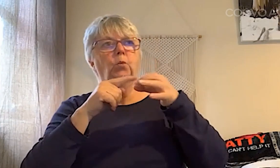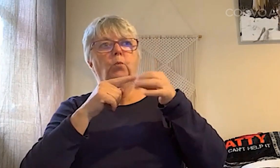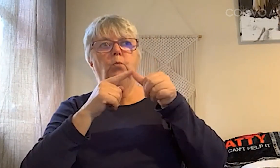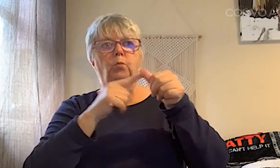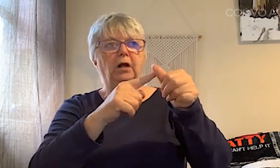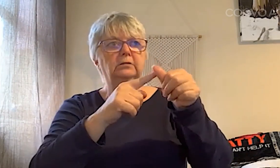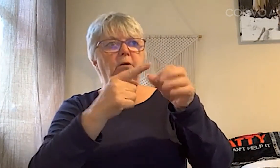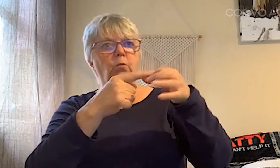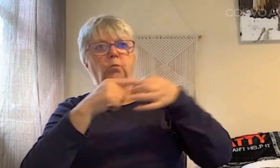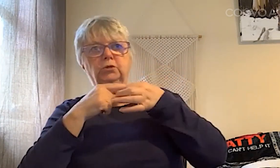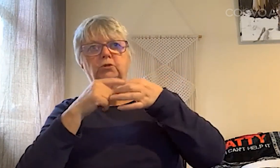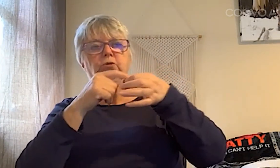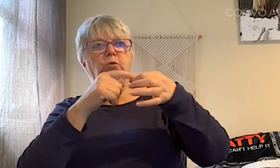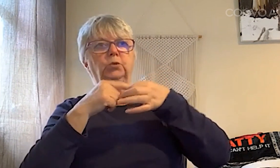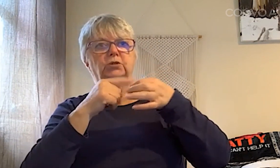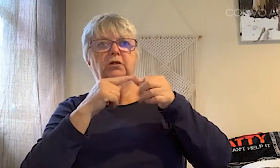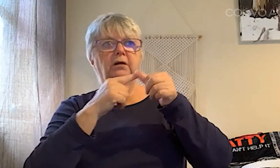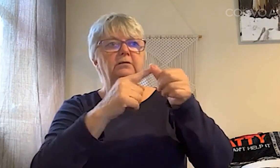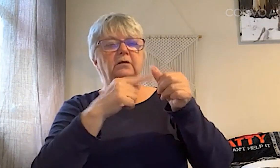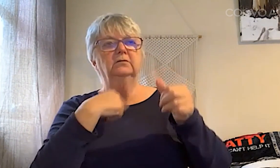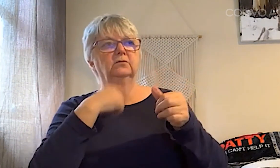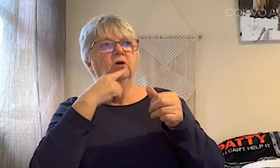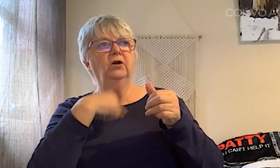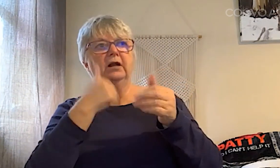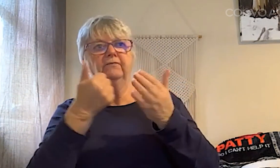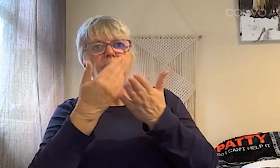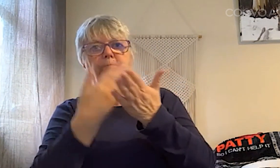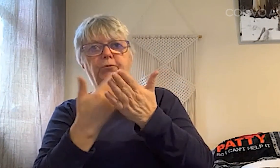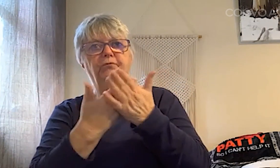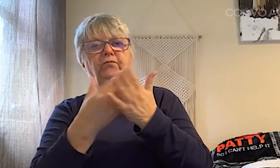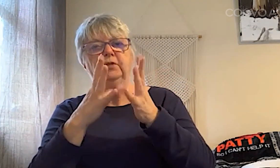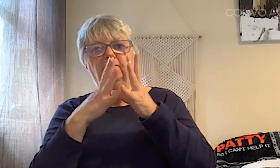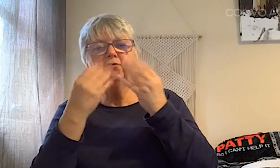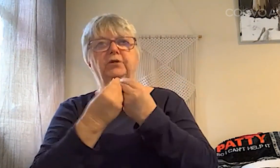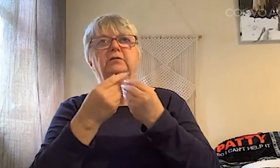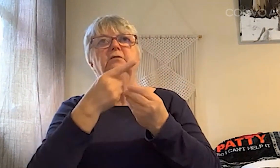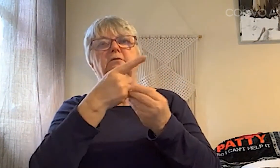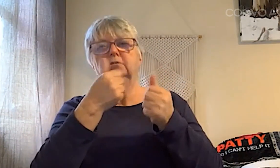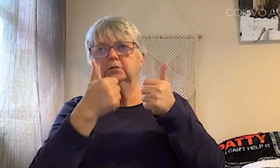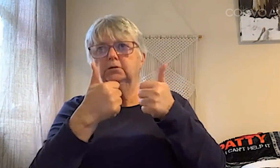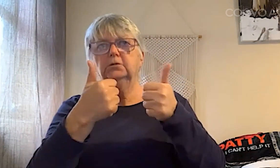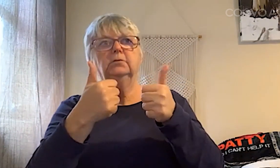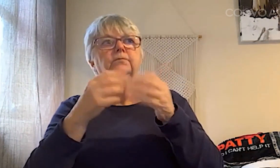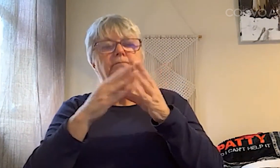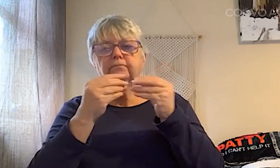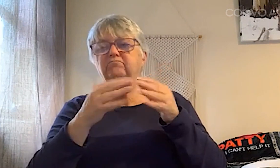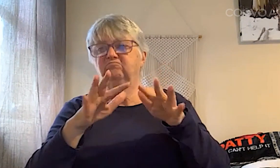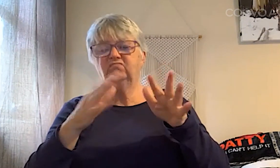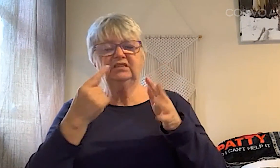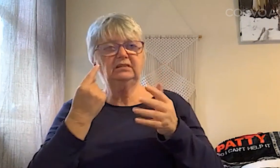questions, understand describe what my problem was, and provide evidence and the information that they required.